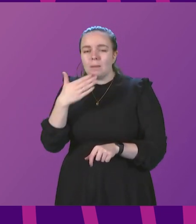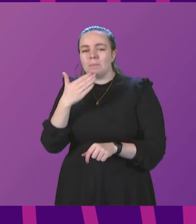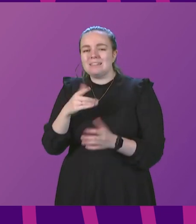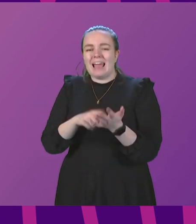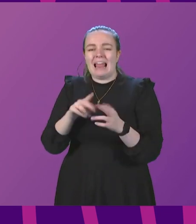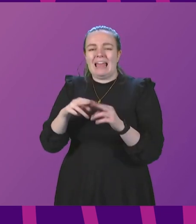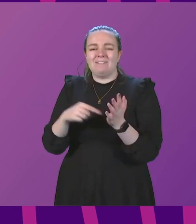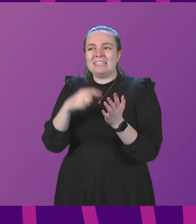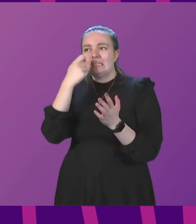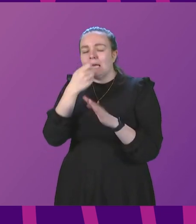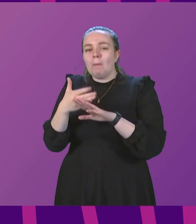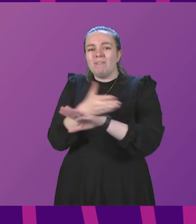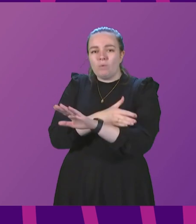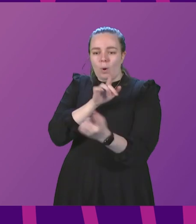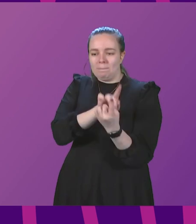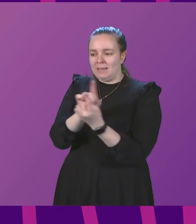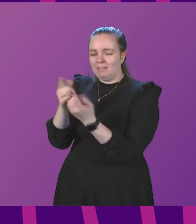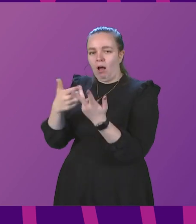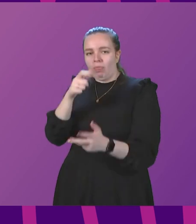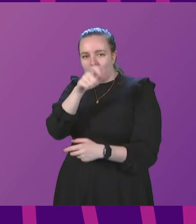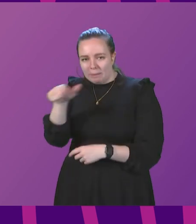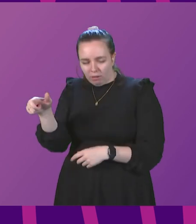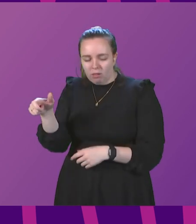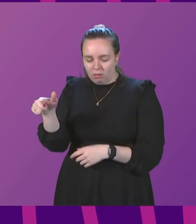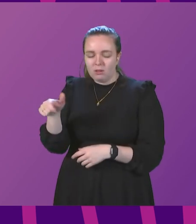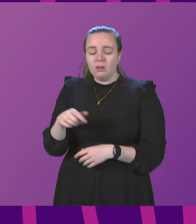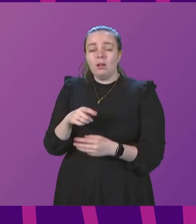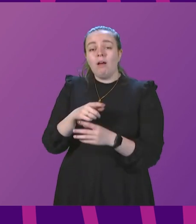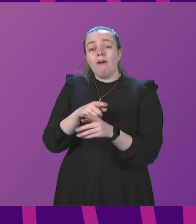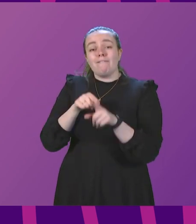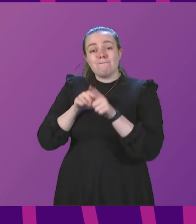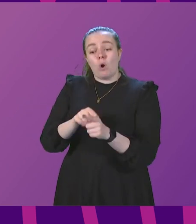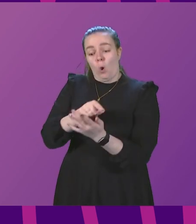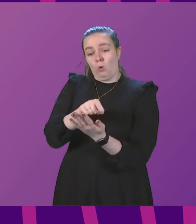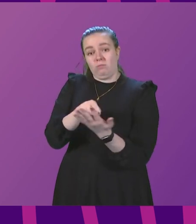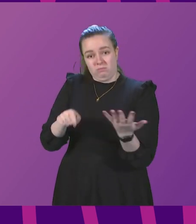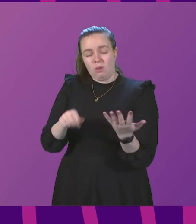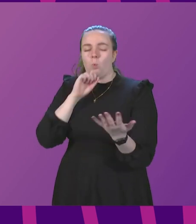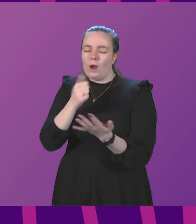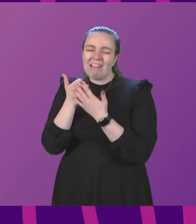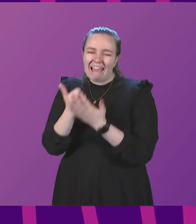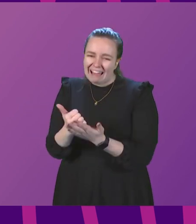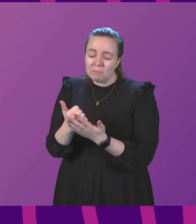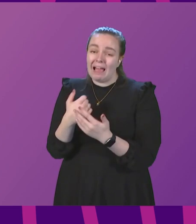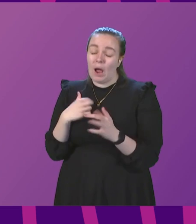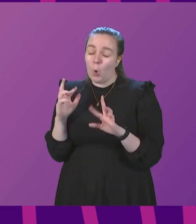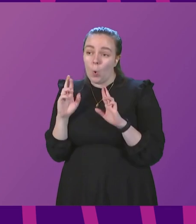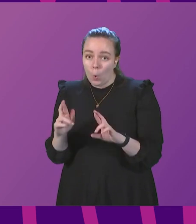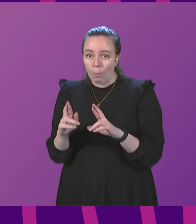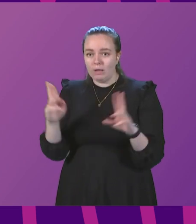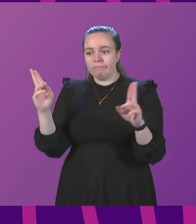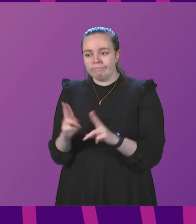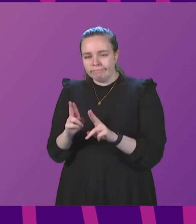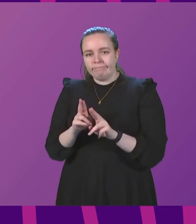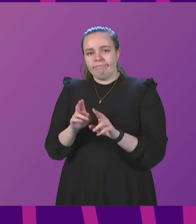before mixing with people from other households. Complying with these basic protective measures will help, I hope, stem infections and